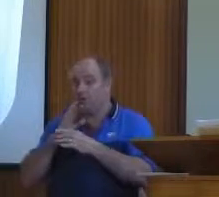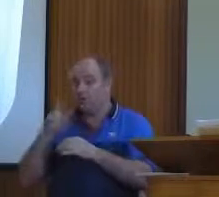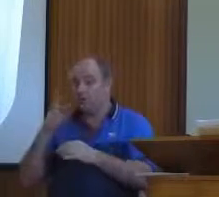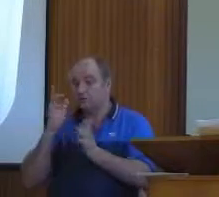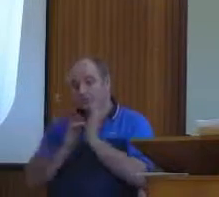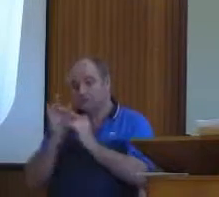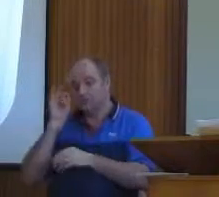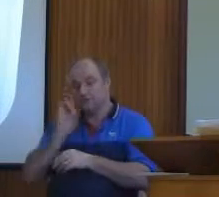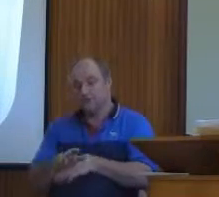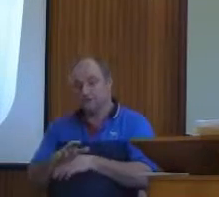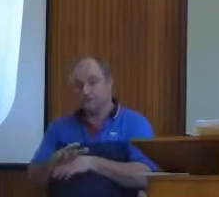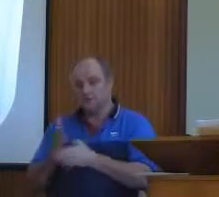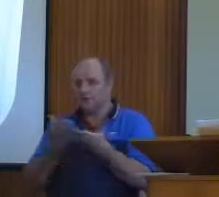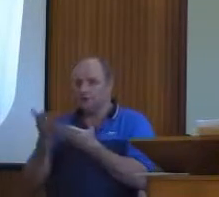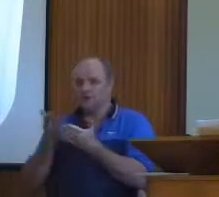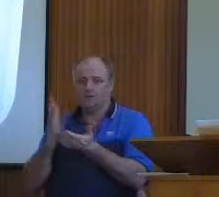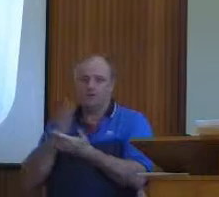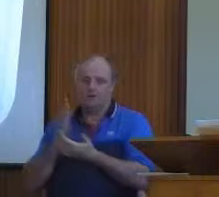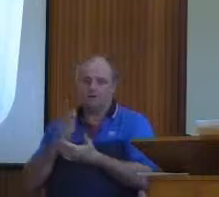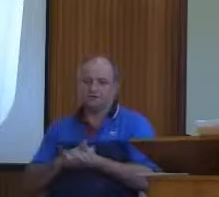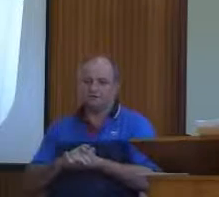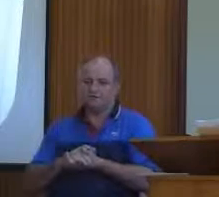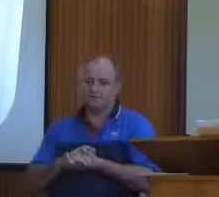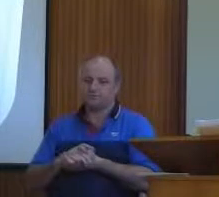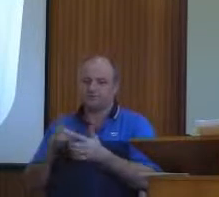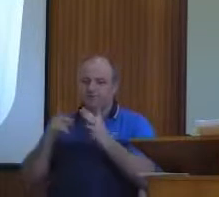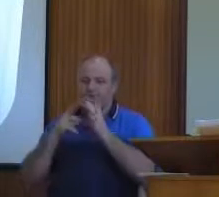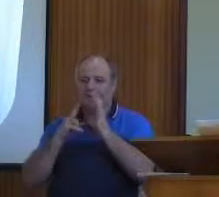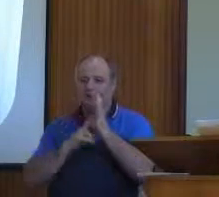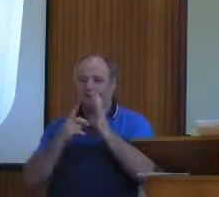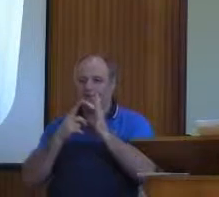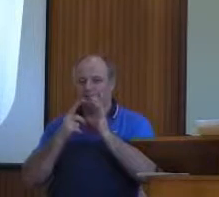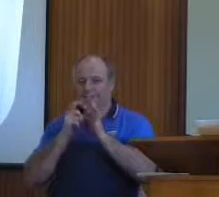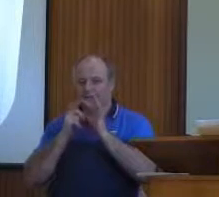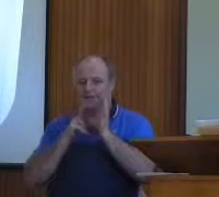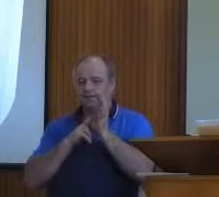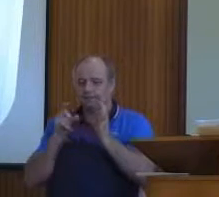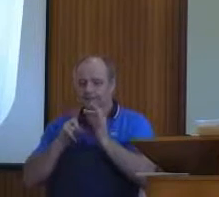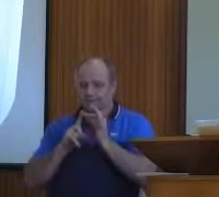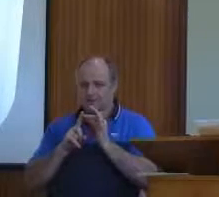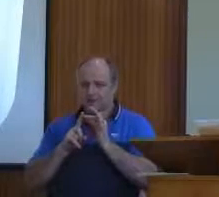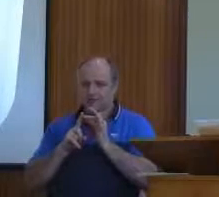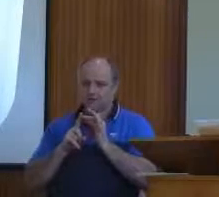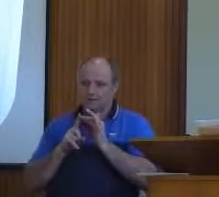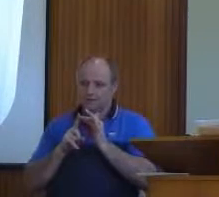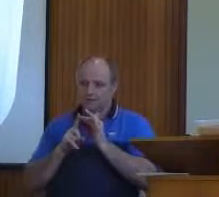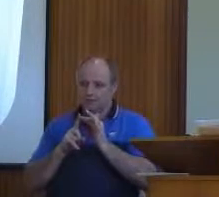that these things are real is that when you decide to serve our Lord,